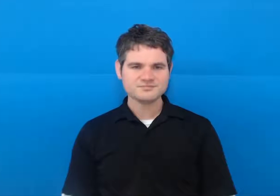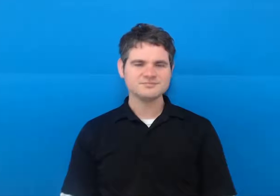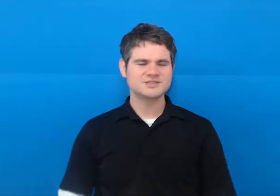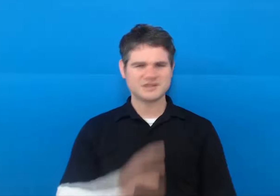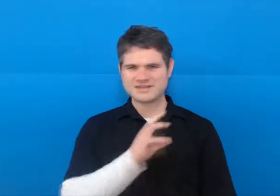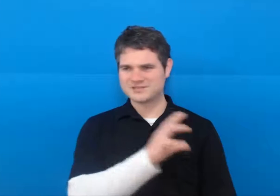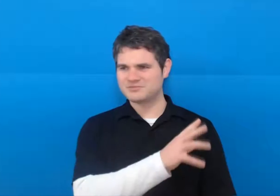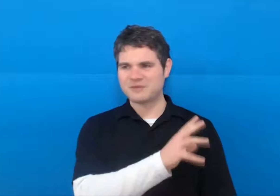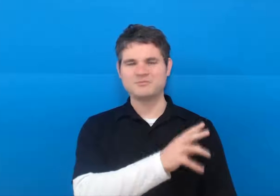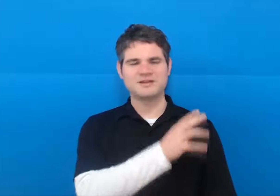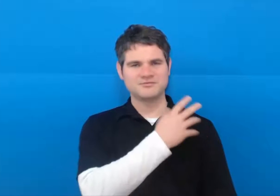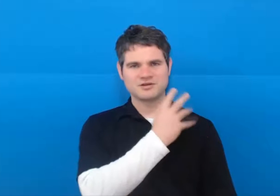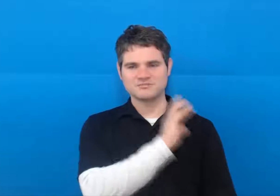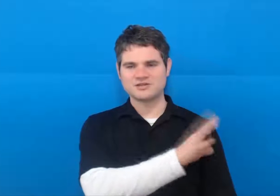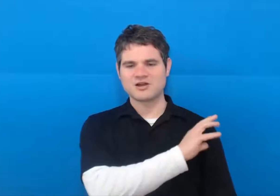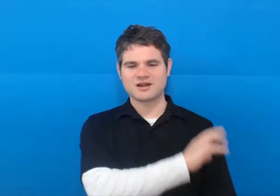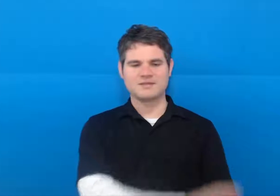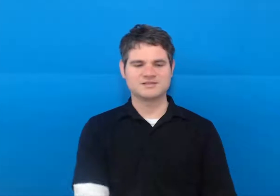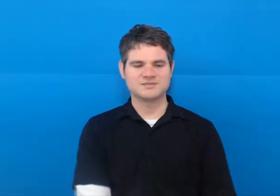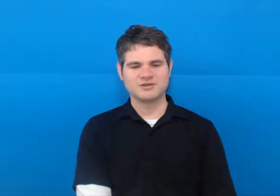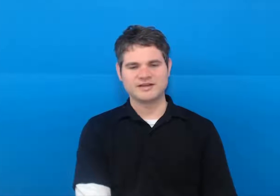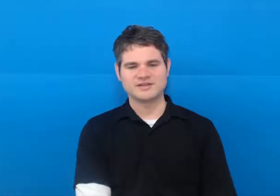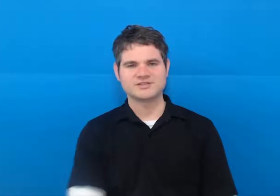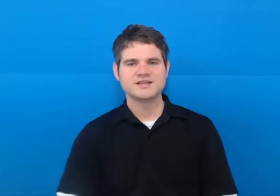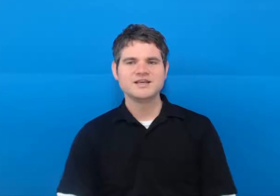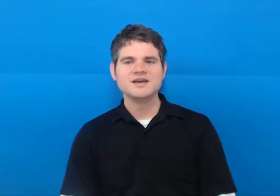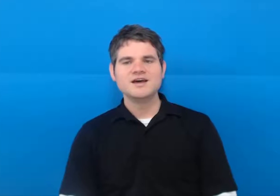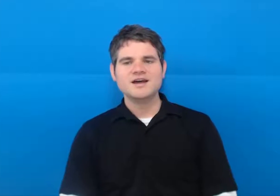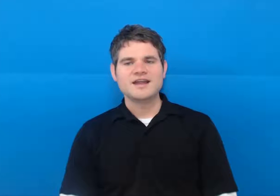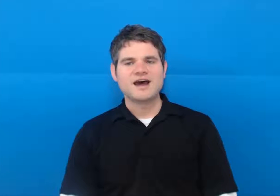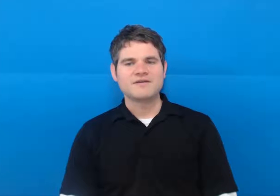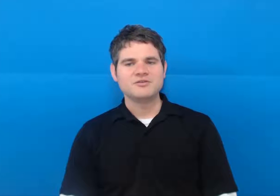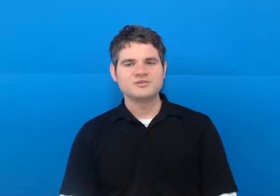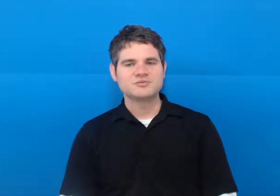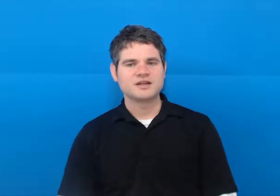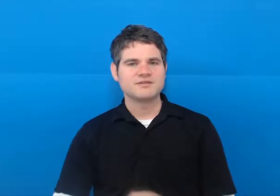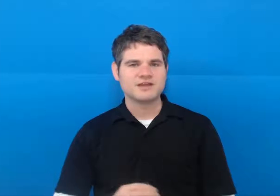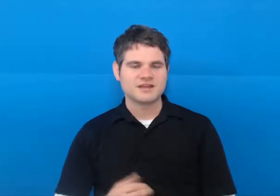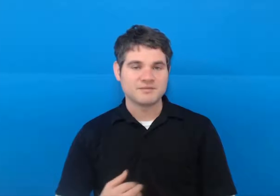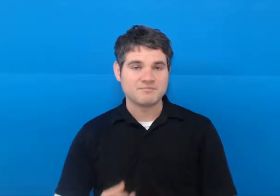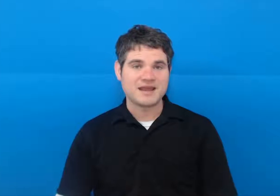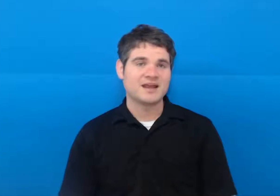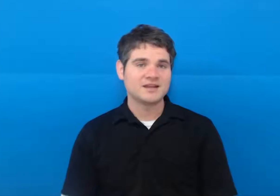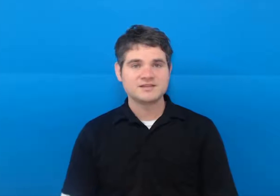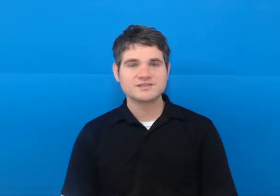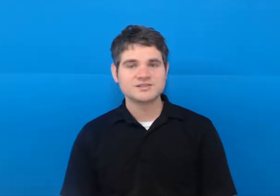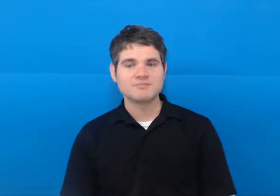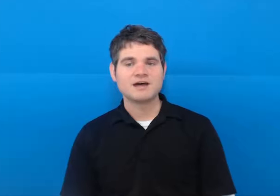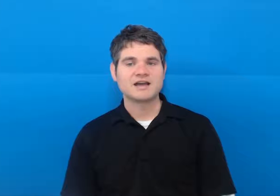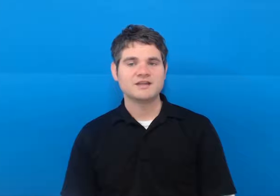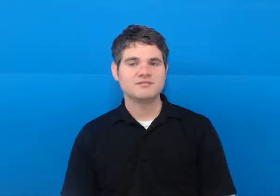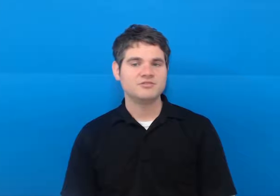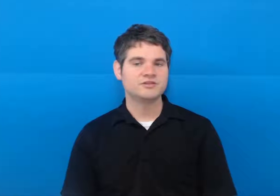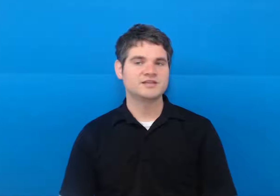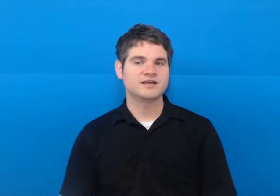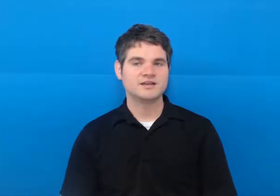so that's that would be if we're talking about someone else now if you would just want to give a command to somebody you can say